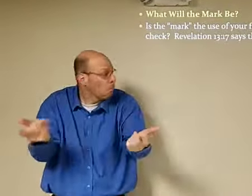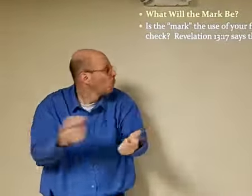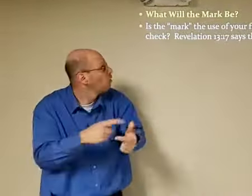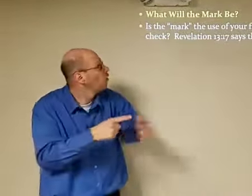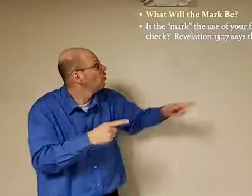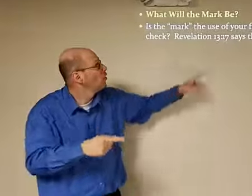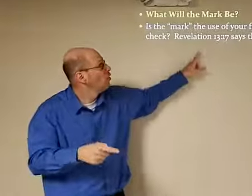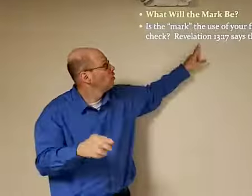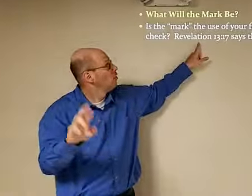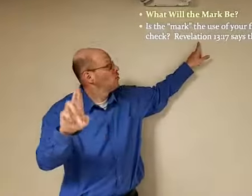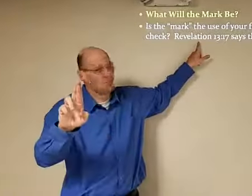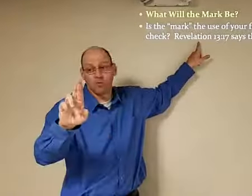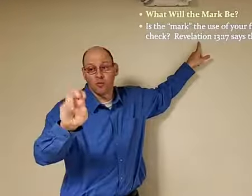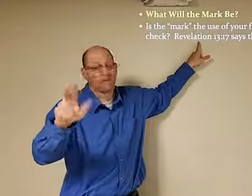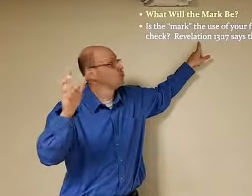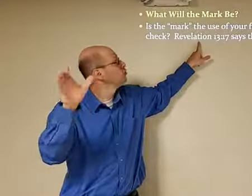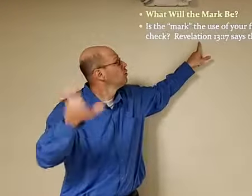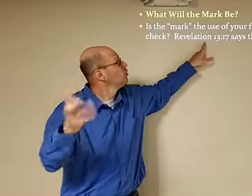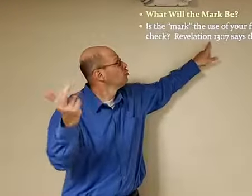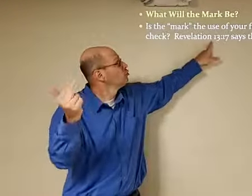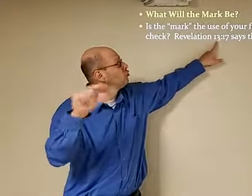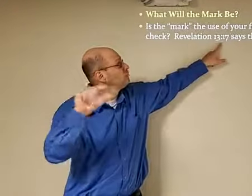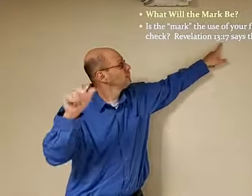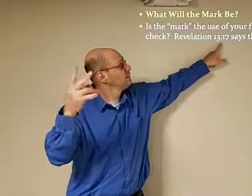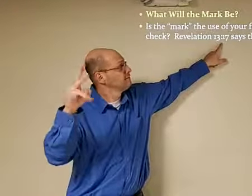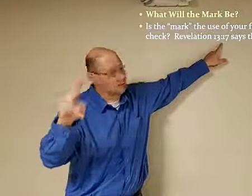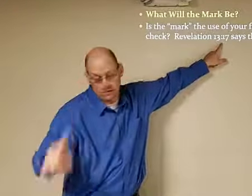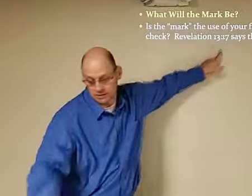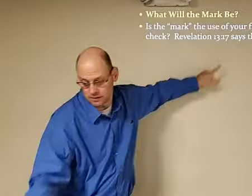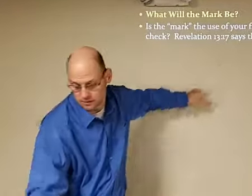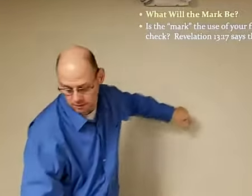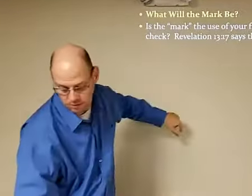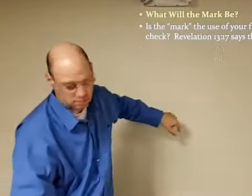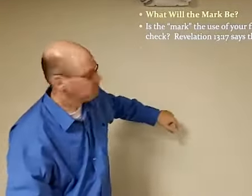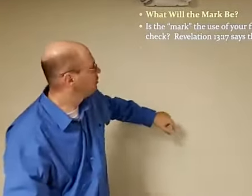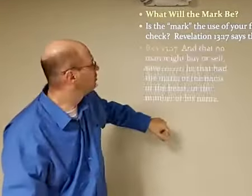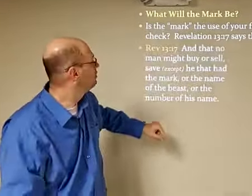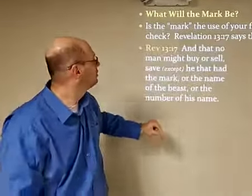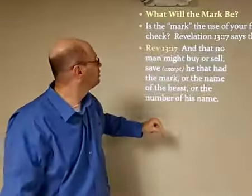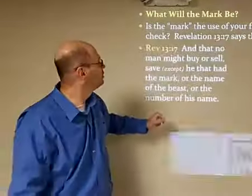what does Revelation 13 and 17 say let's take a look